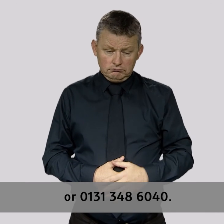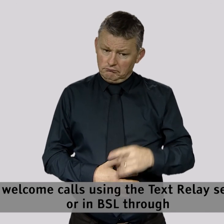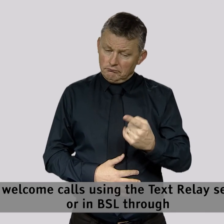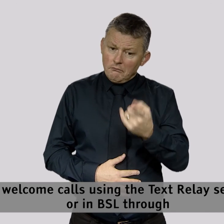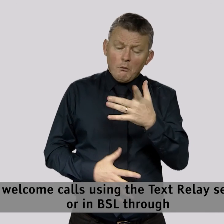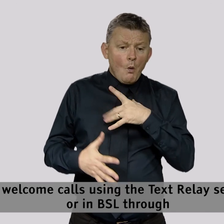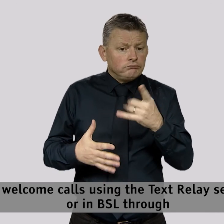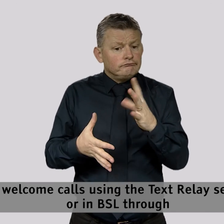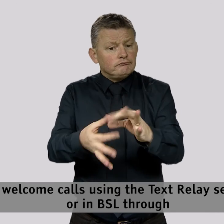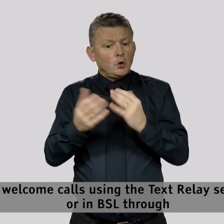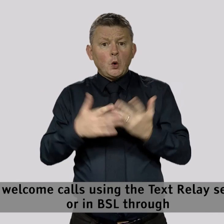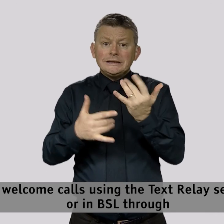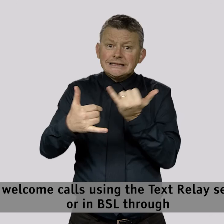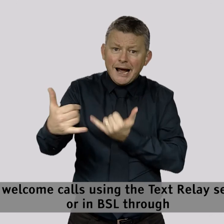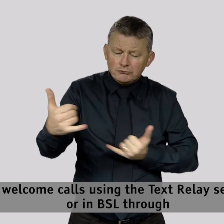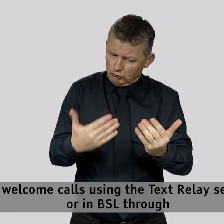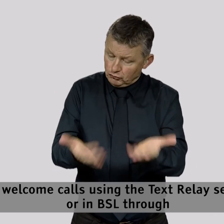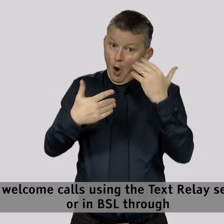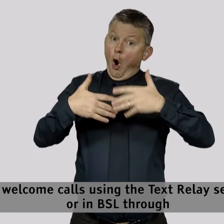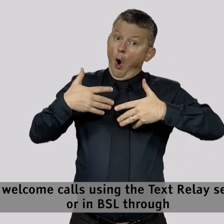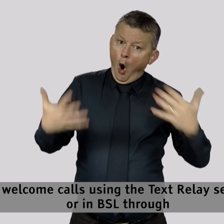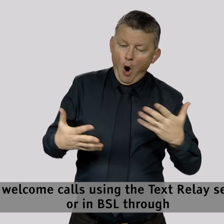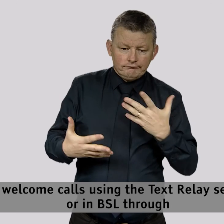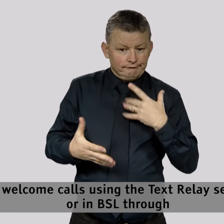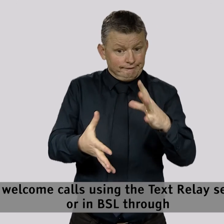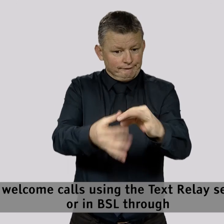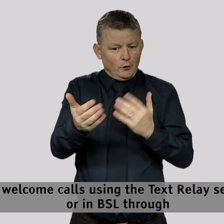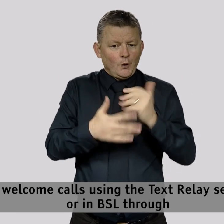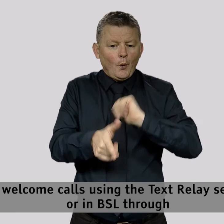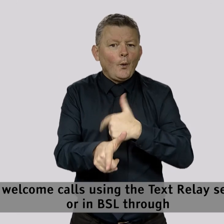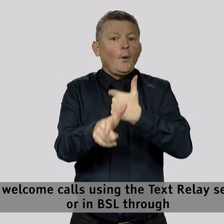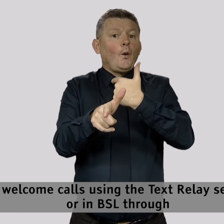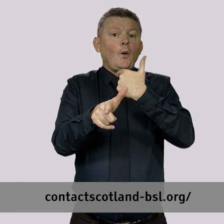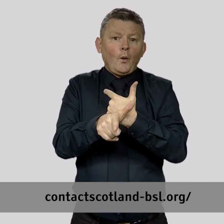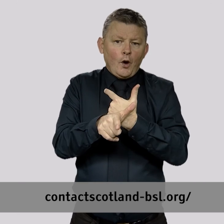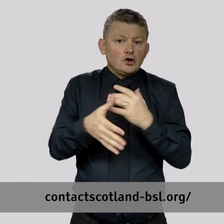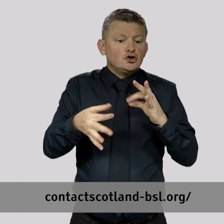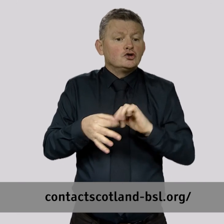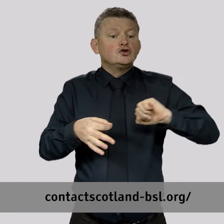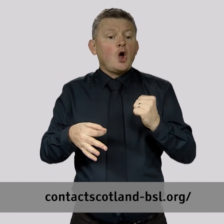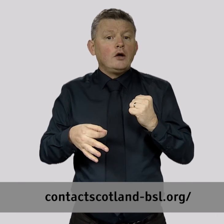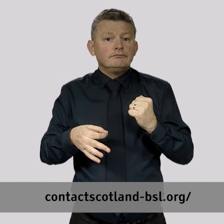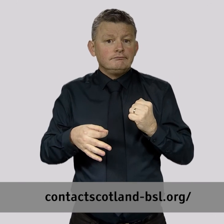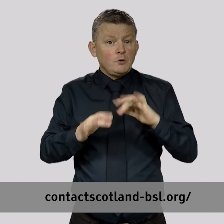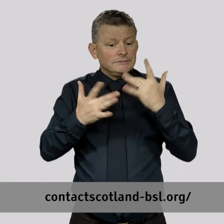We welcome calls using the text relay service or in BSL through contactscotland-bsl